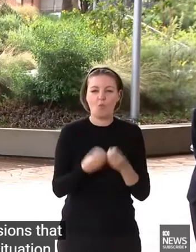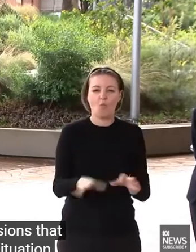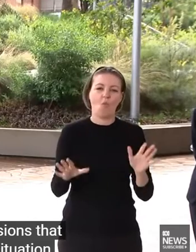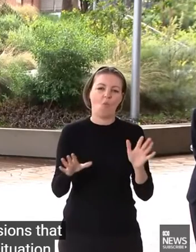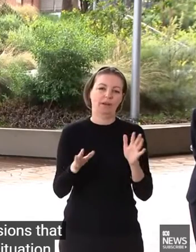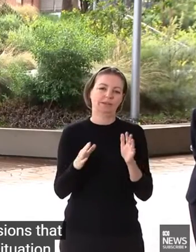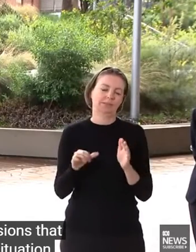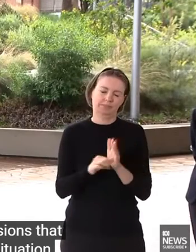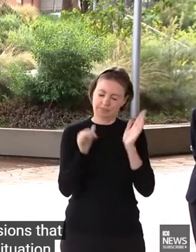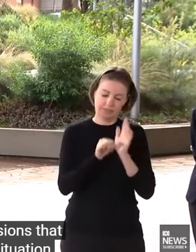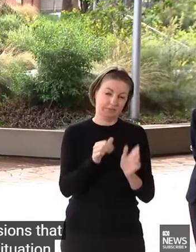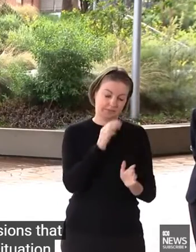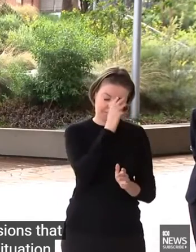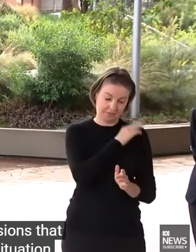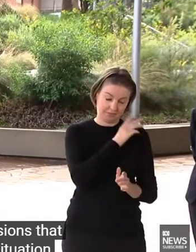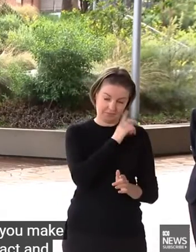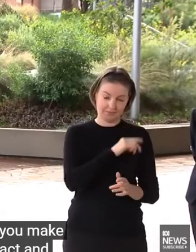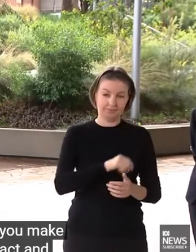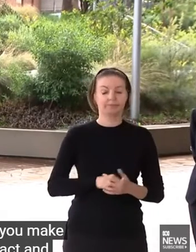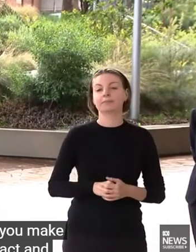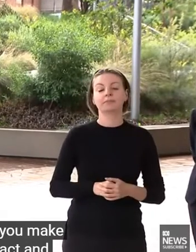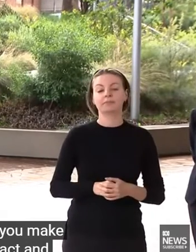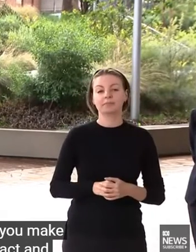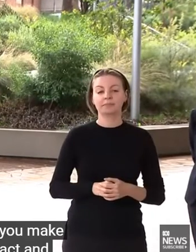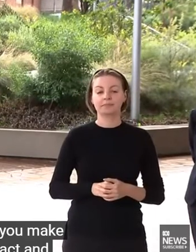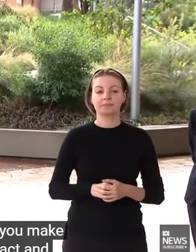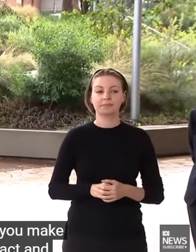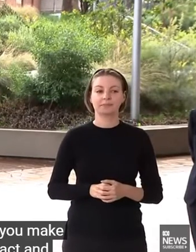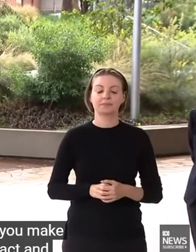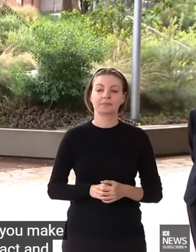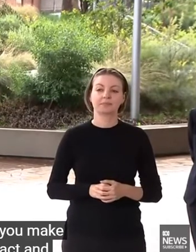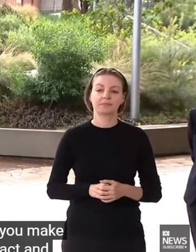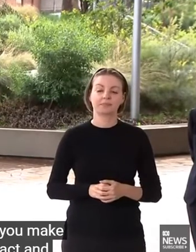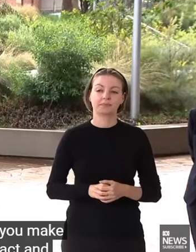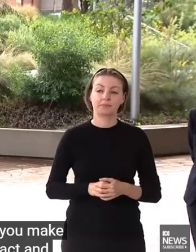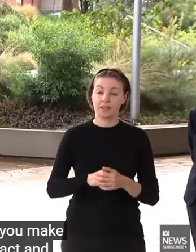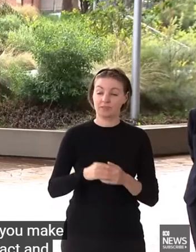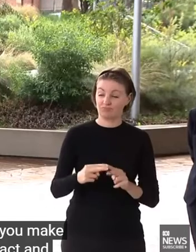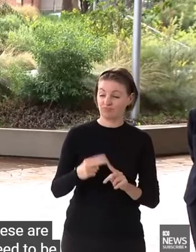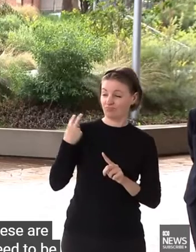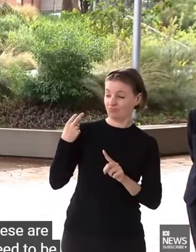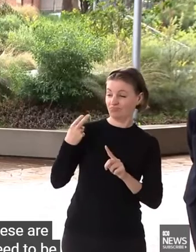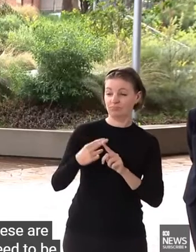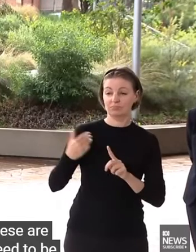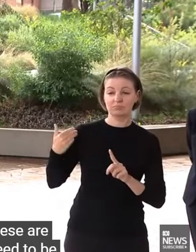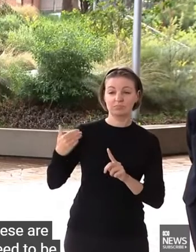to be spent wisely in areas that will make an impact. And I think if you look at the last period of time,